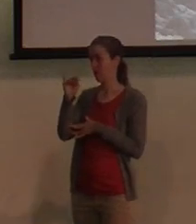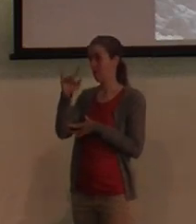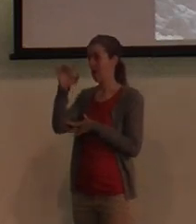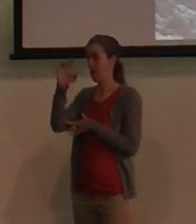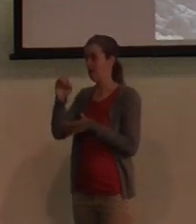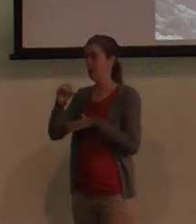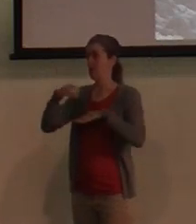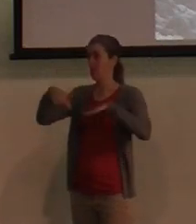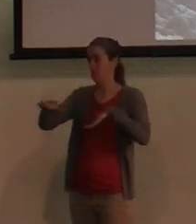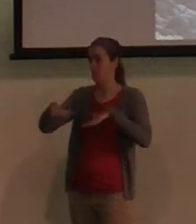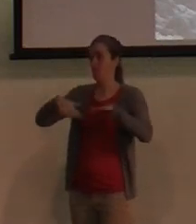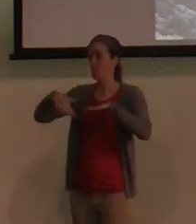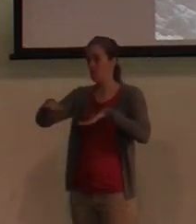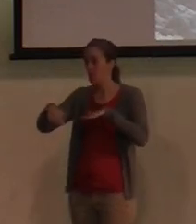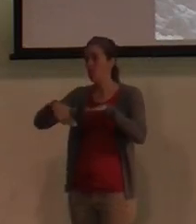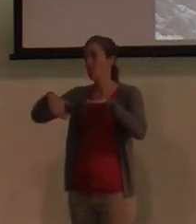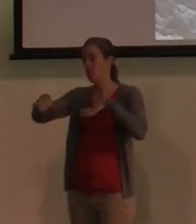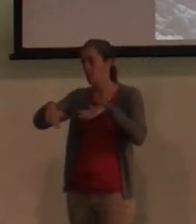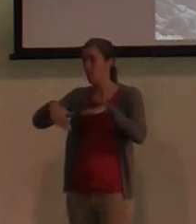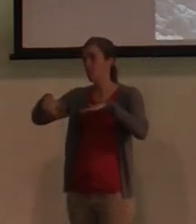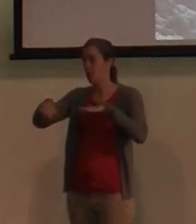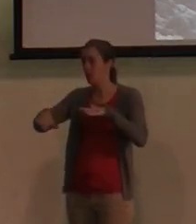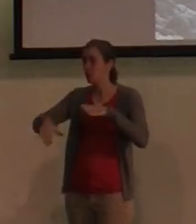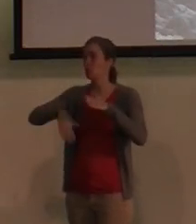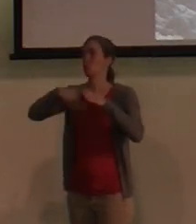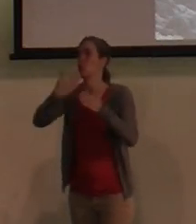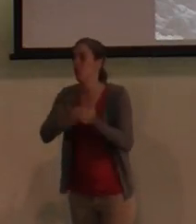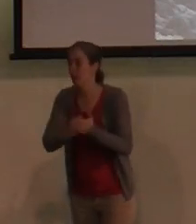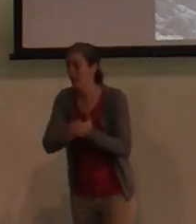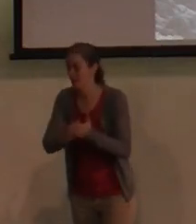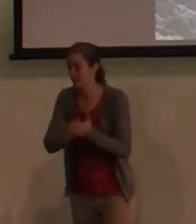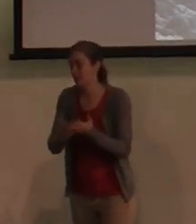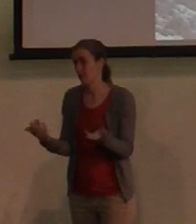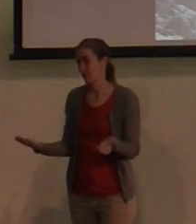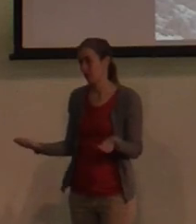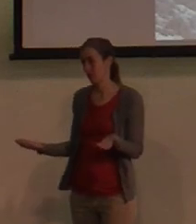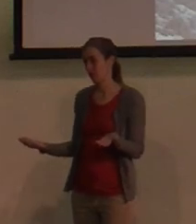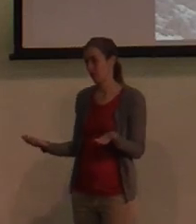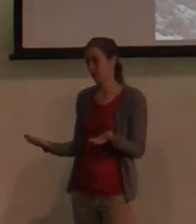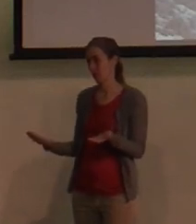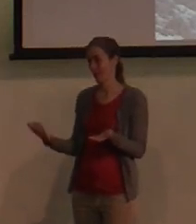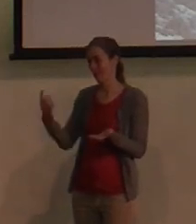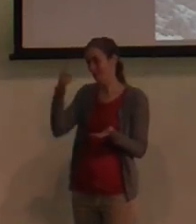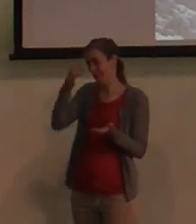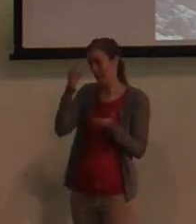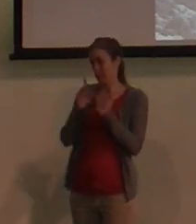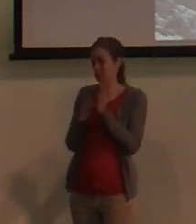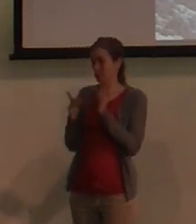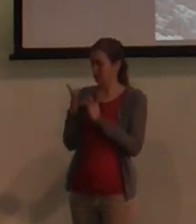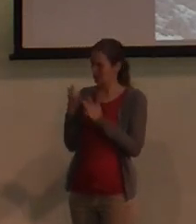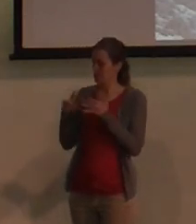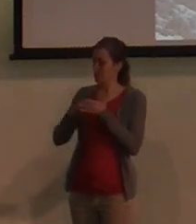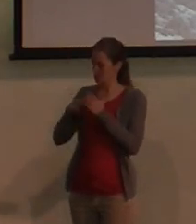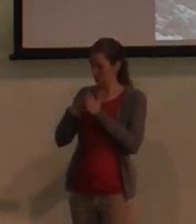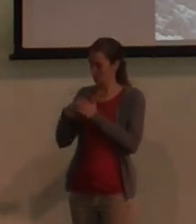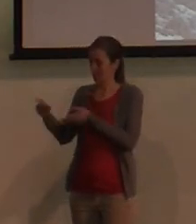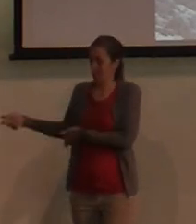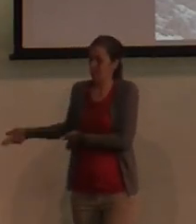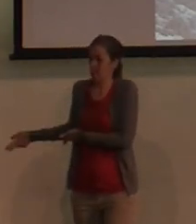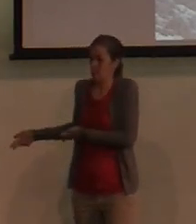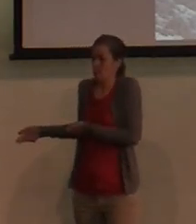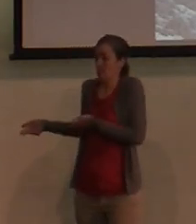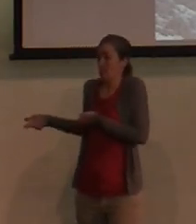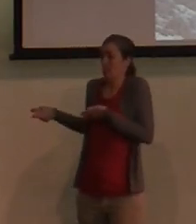let's go across the street and see what will happen. It was very intentional when Jesus took them to that